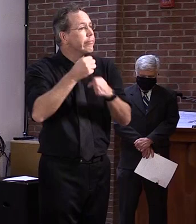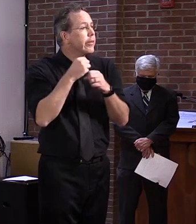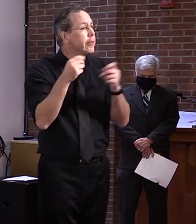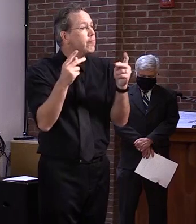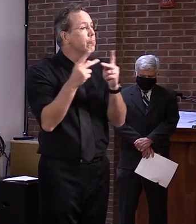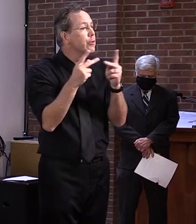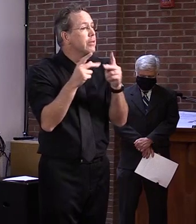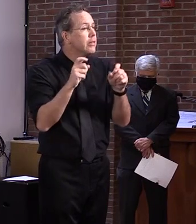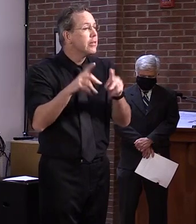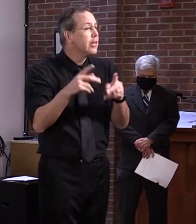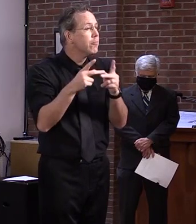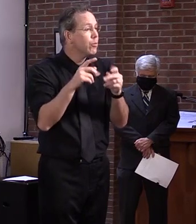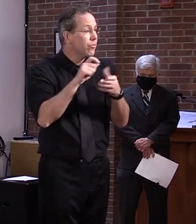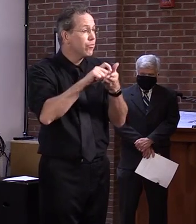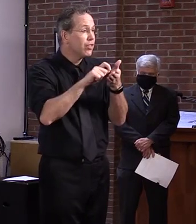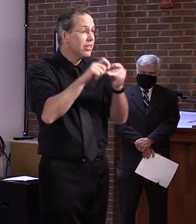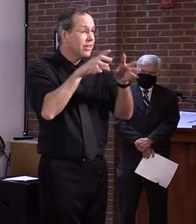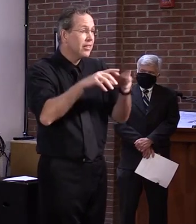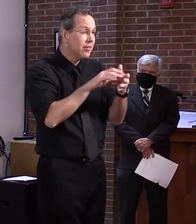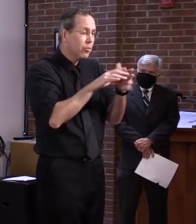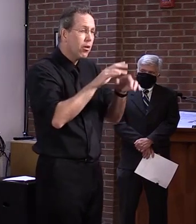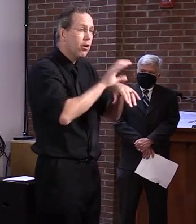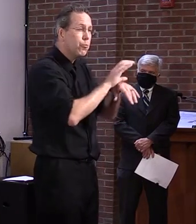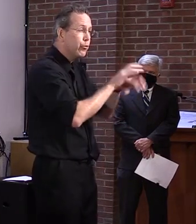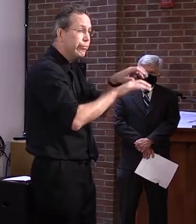not just looking it up. Um,